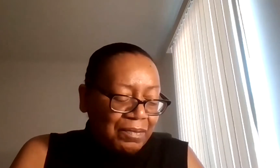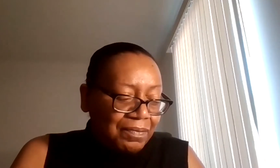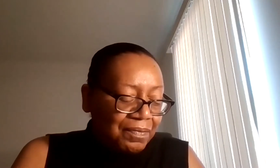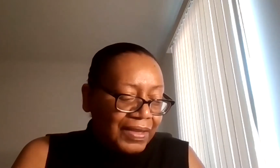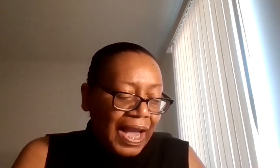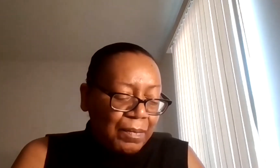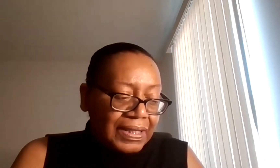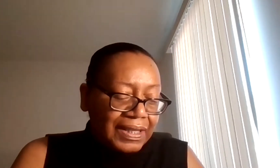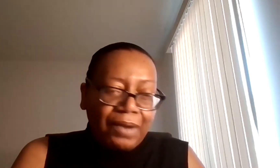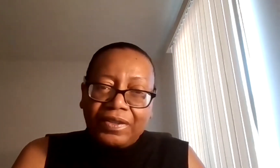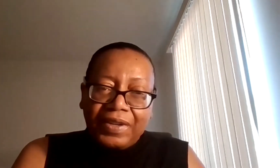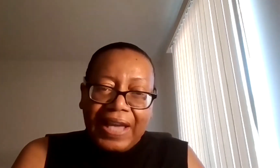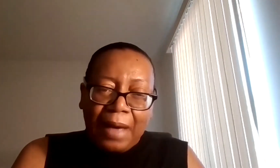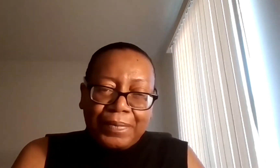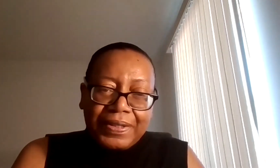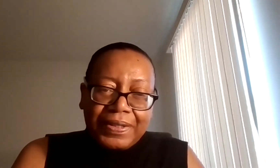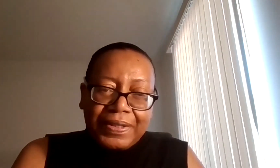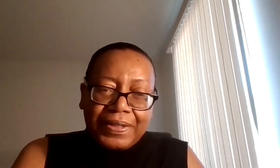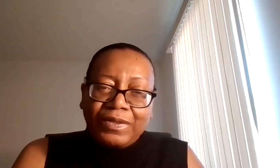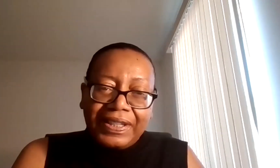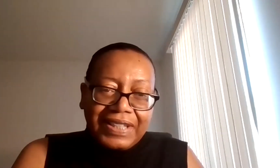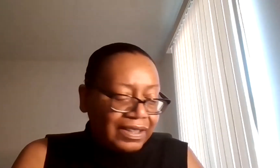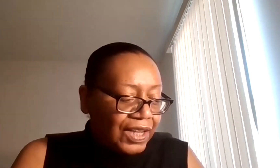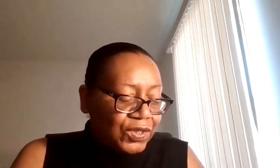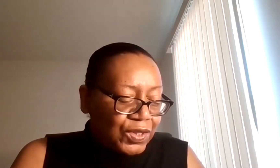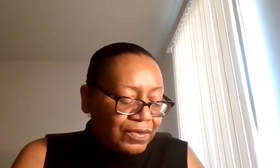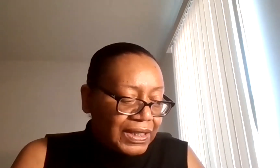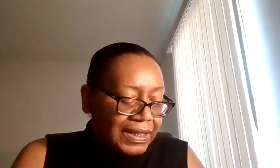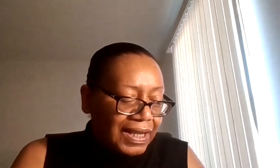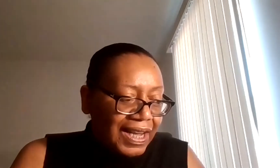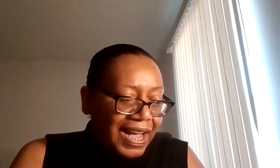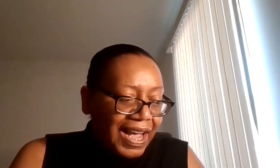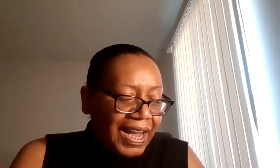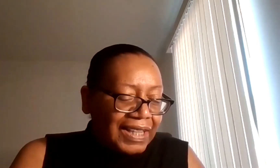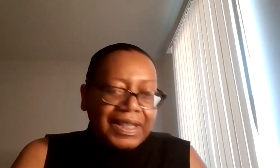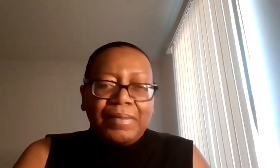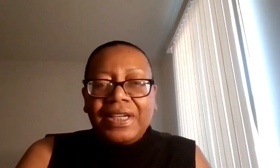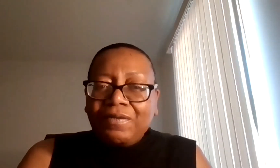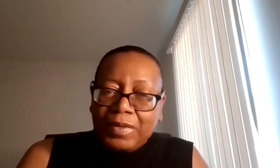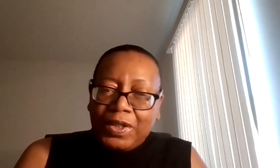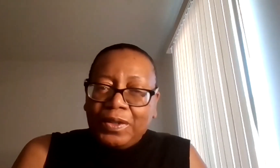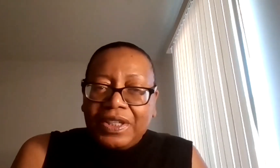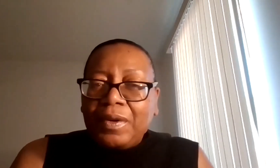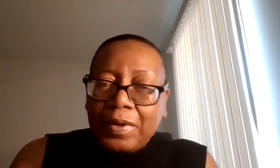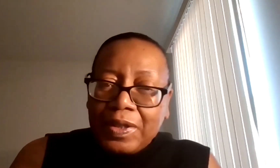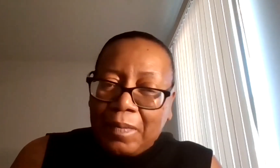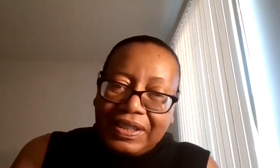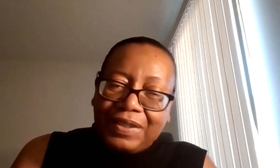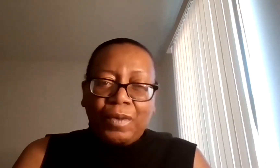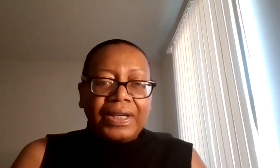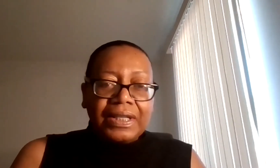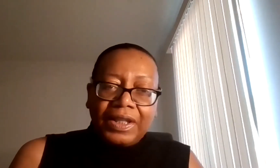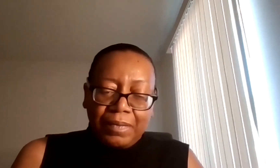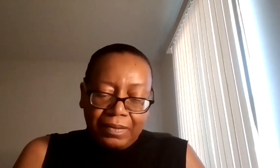um, the campus and I work for CAPS, uh, counseling and psychological services. And I'm going to come from two different